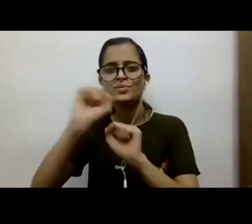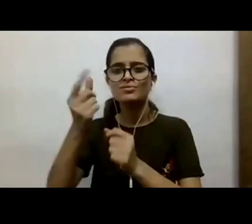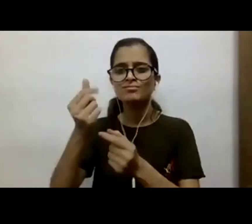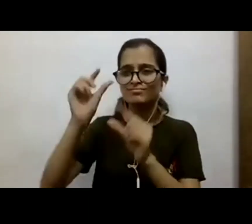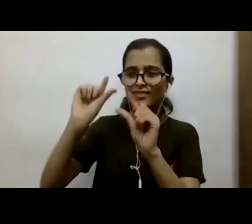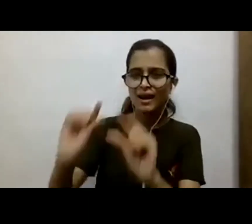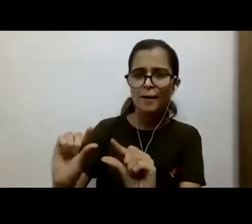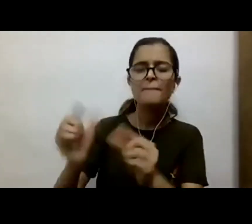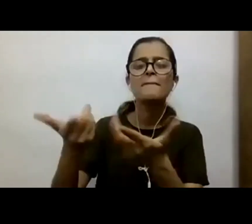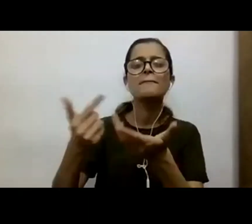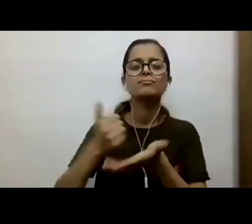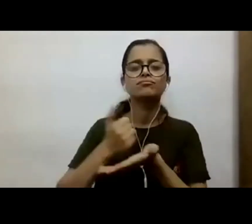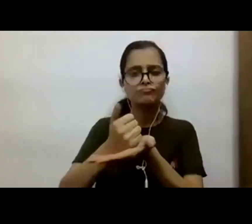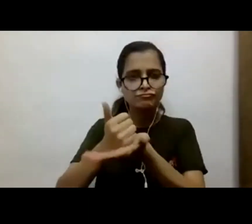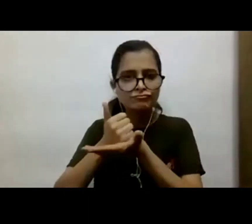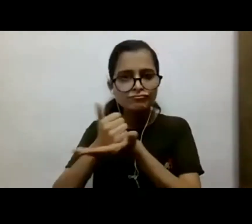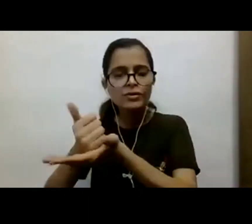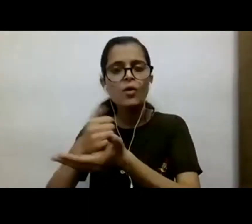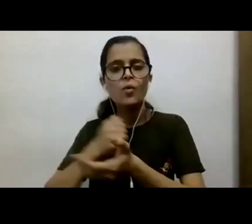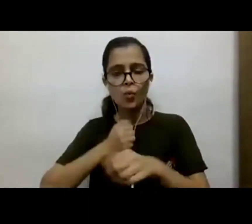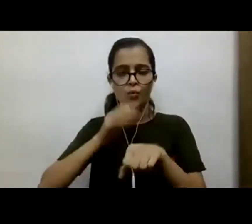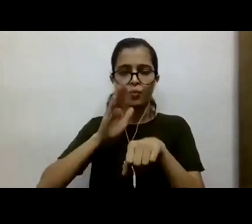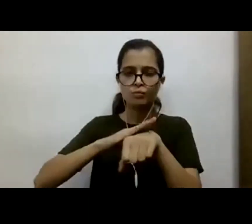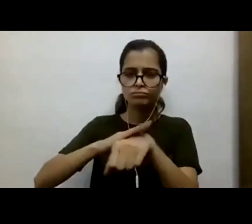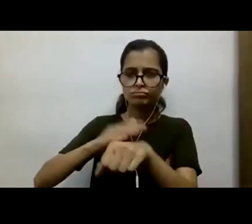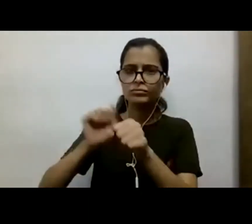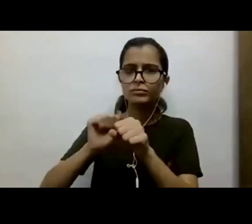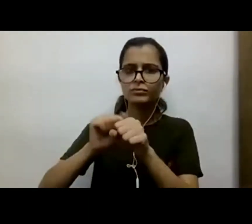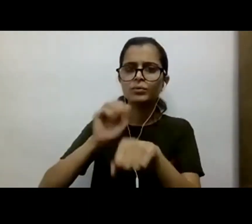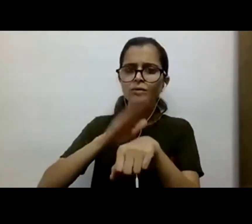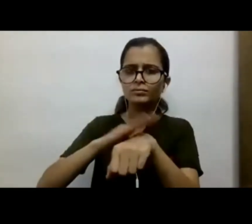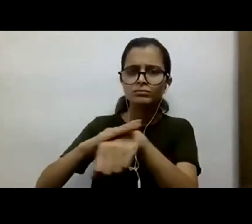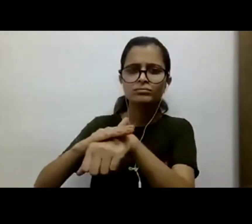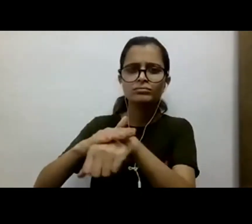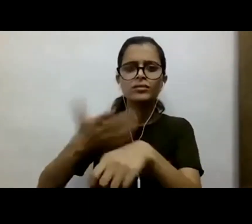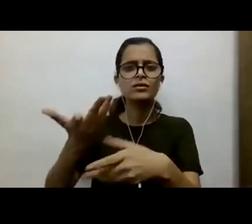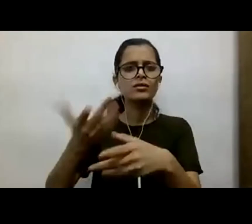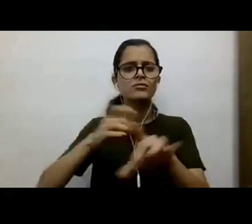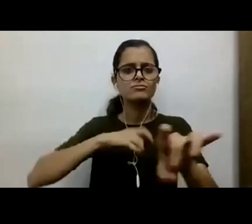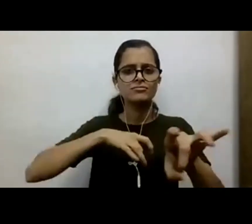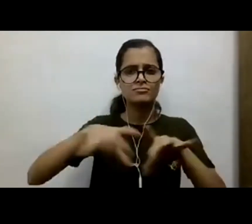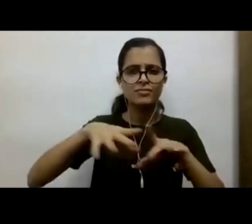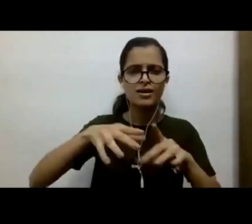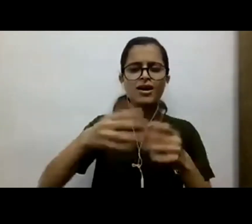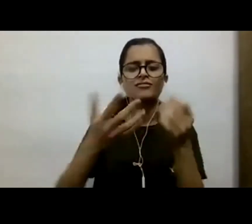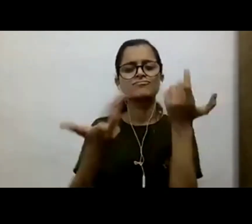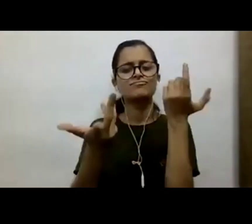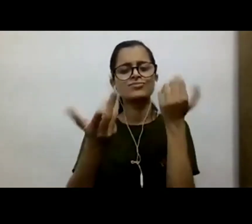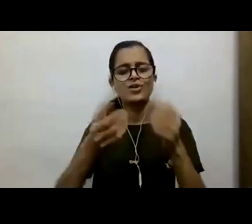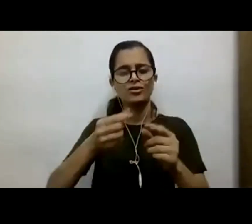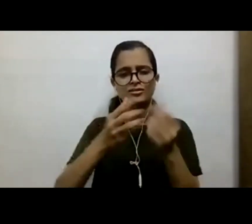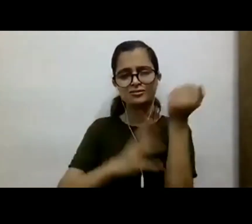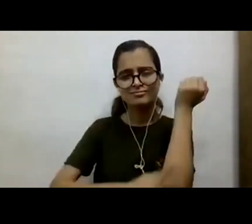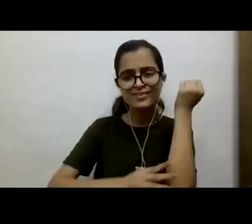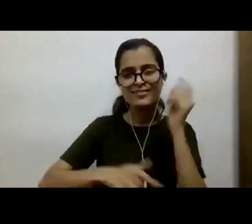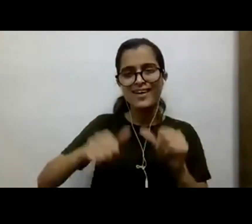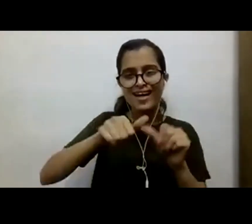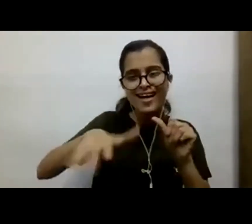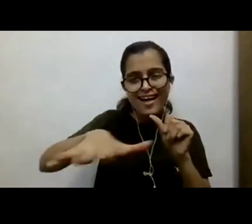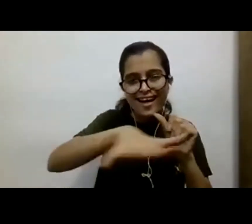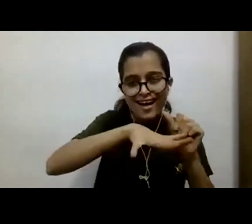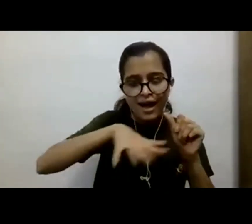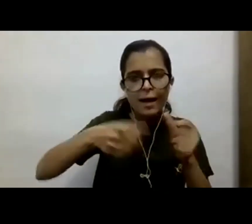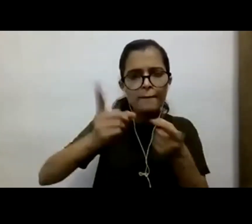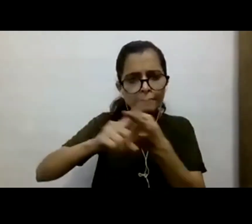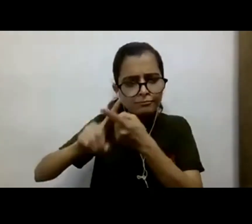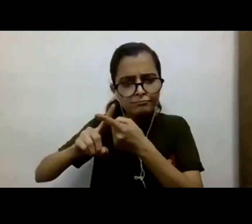is where my experience of working in urban slums happened for the last 15 years. What exactly were we